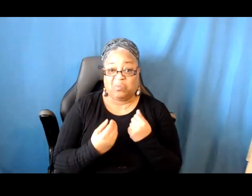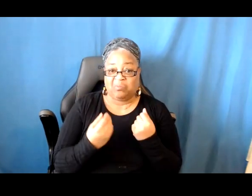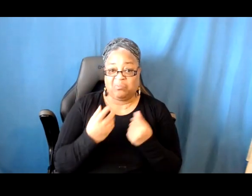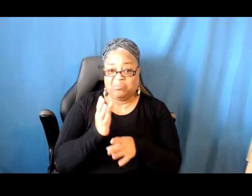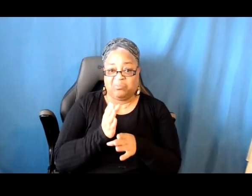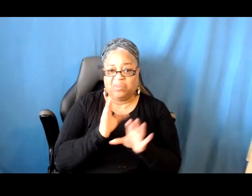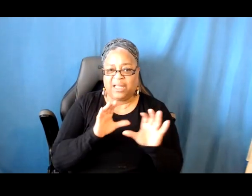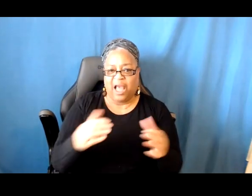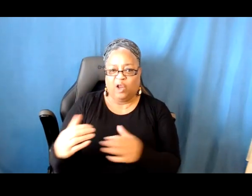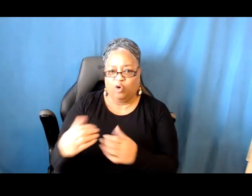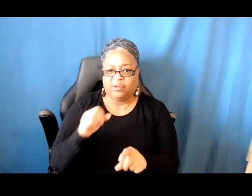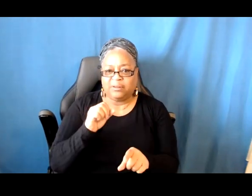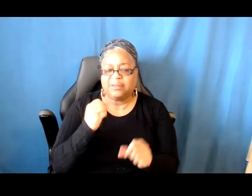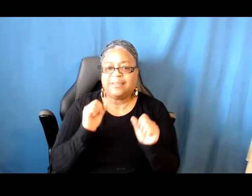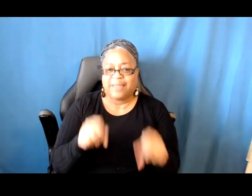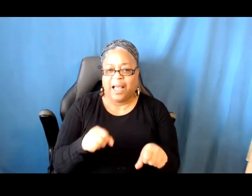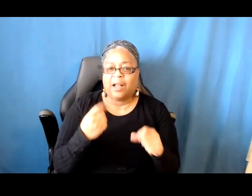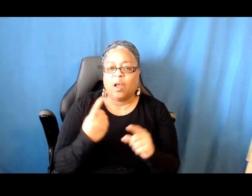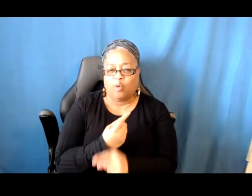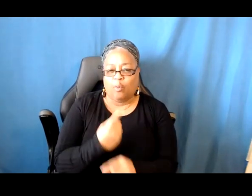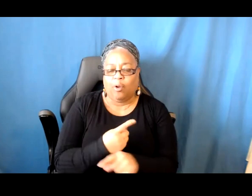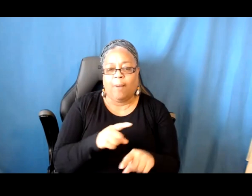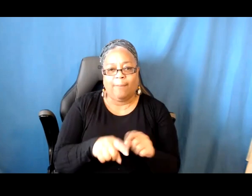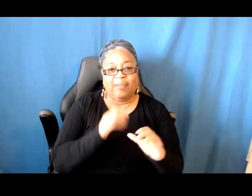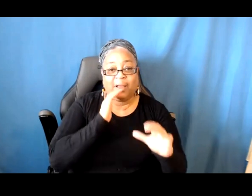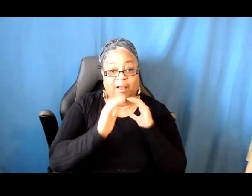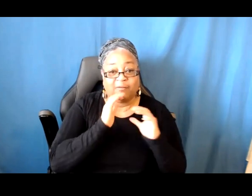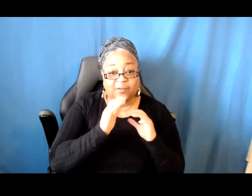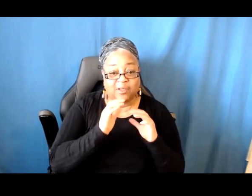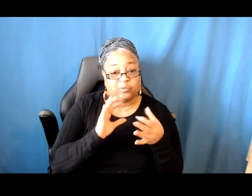us, where would you rather the conversation about your work to take place?